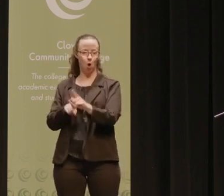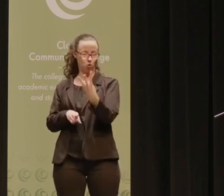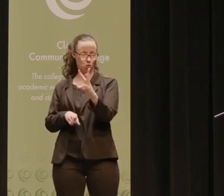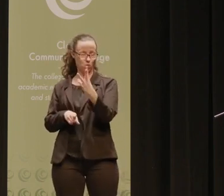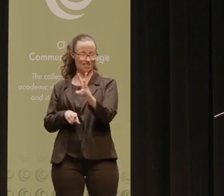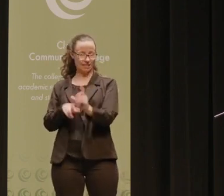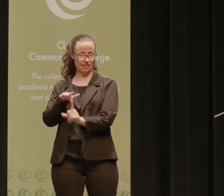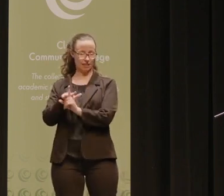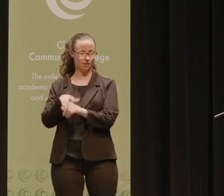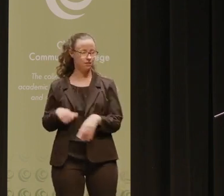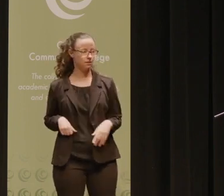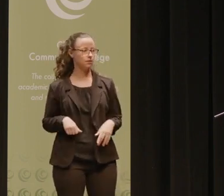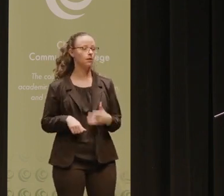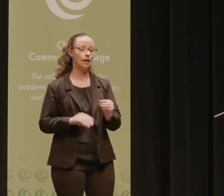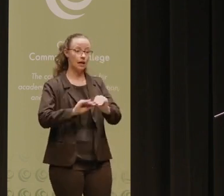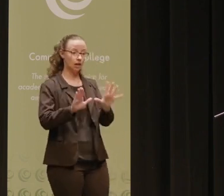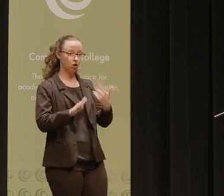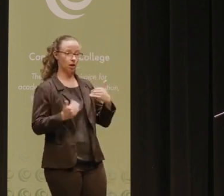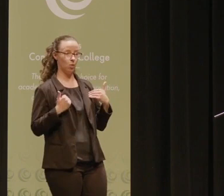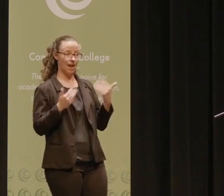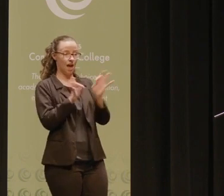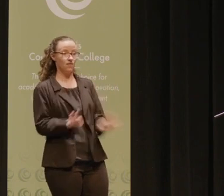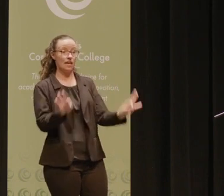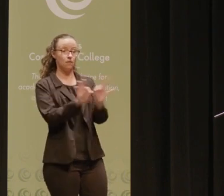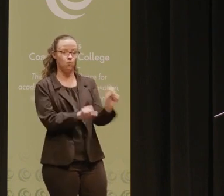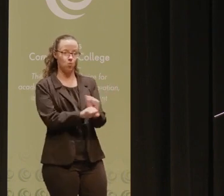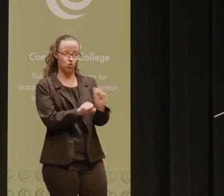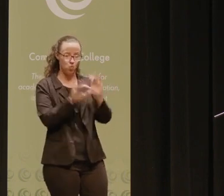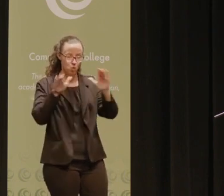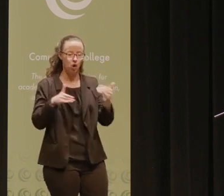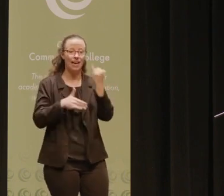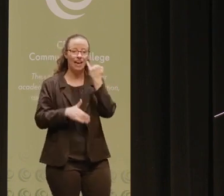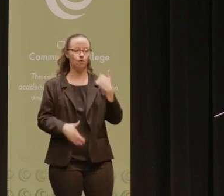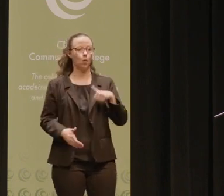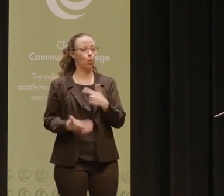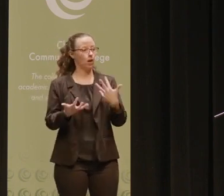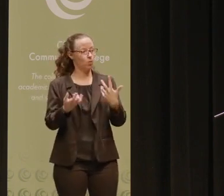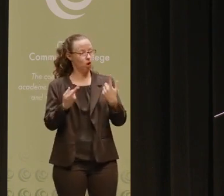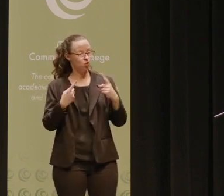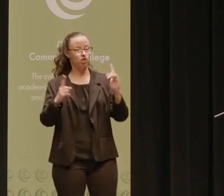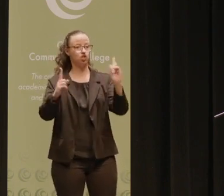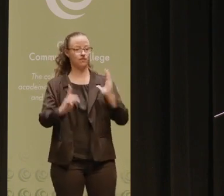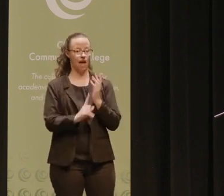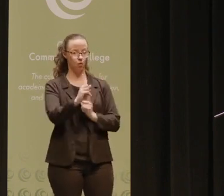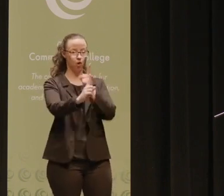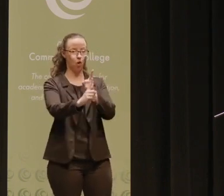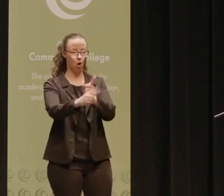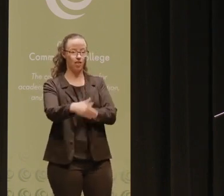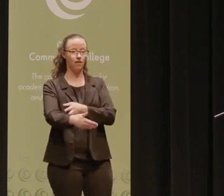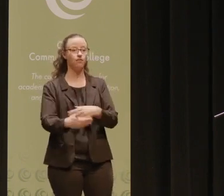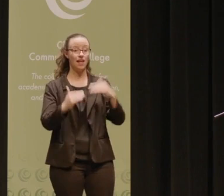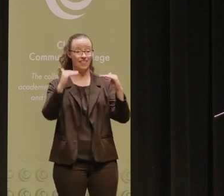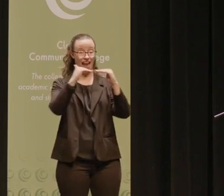times as well. And clearly, we have very important work to do if we're going to achieve our goal of eliminating